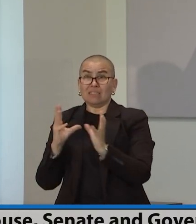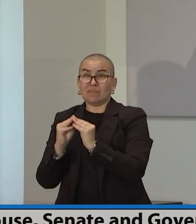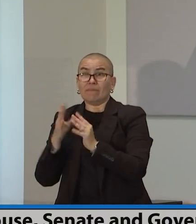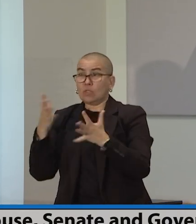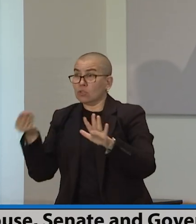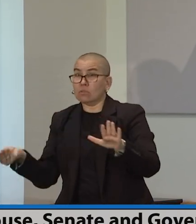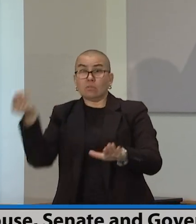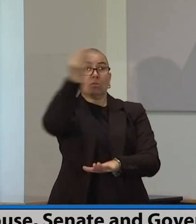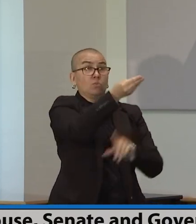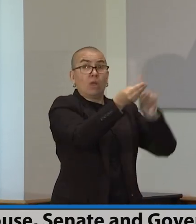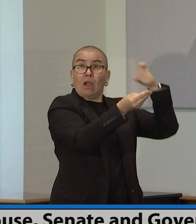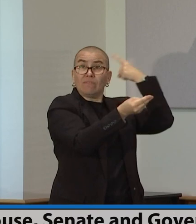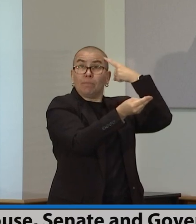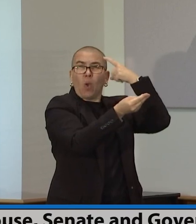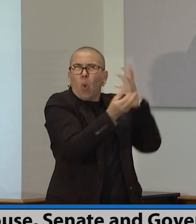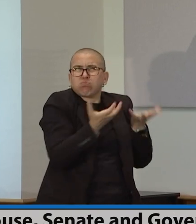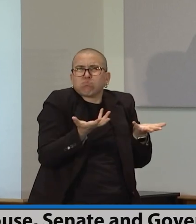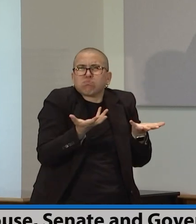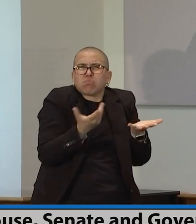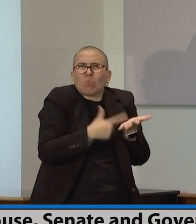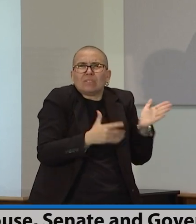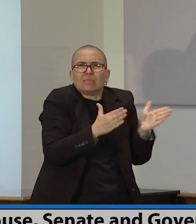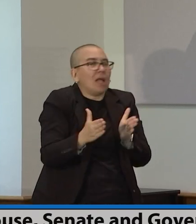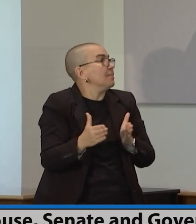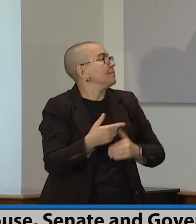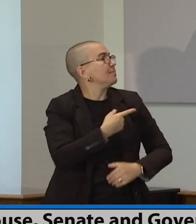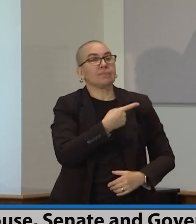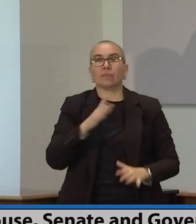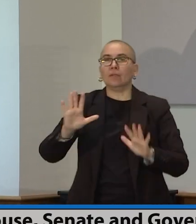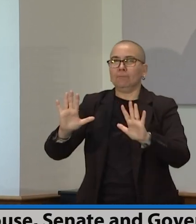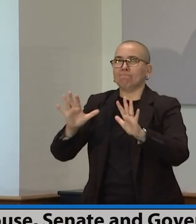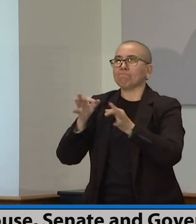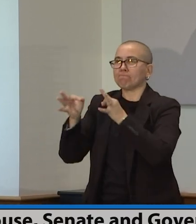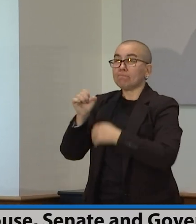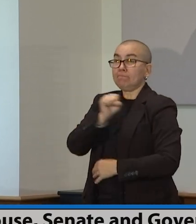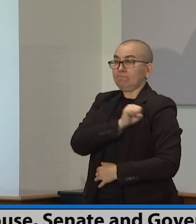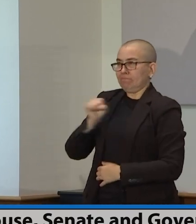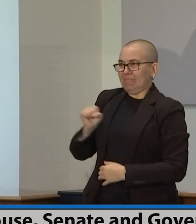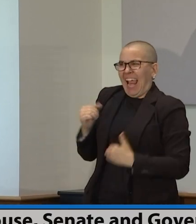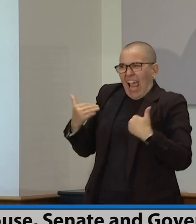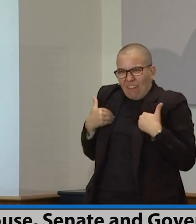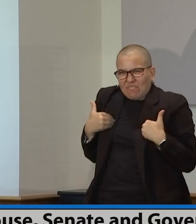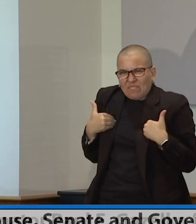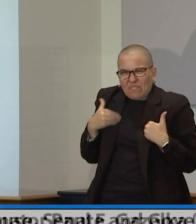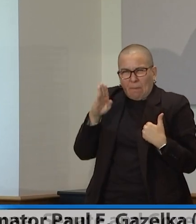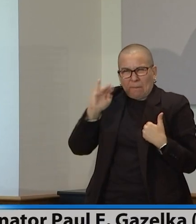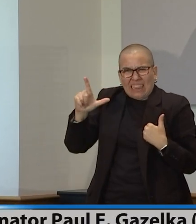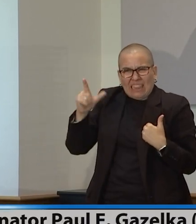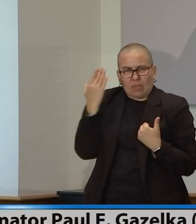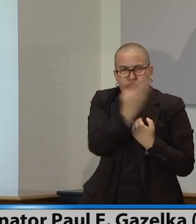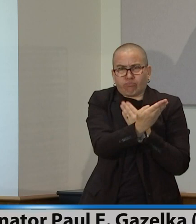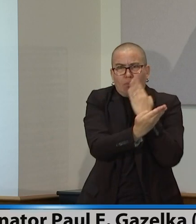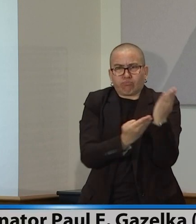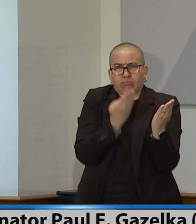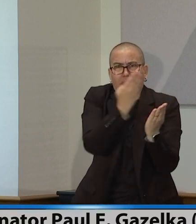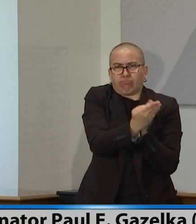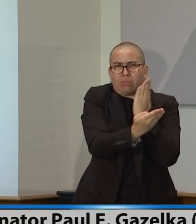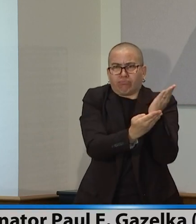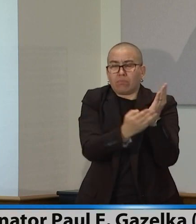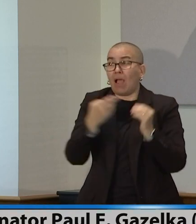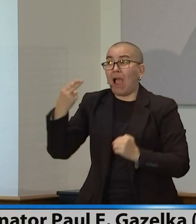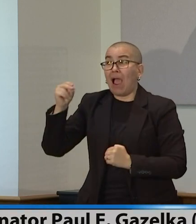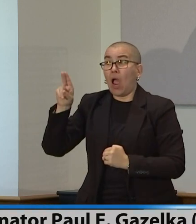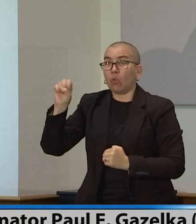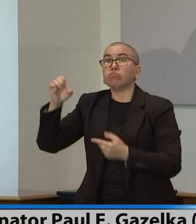I don't think the Senate has, uh, just a couple of bills that, uh, would fit that criteria that, uh, the House would agree with. I think we'll move those.